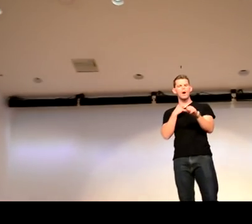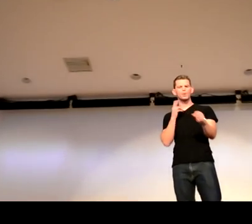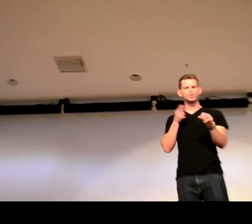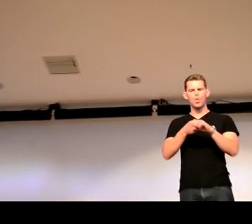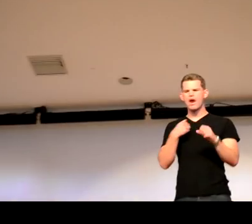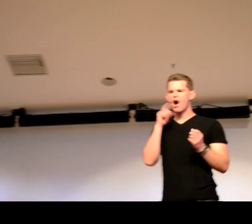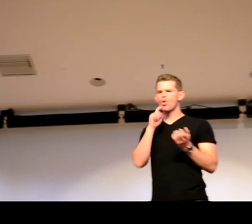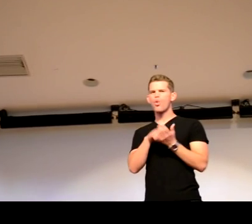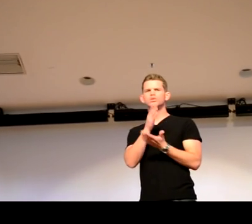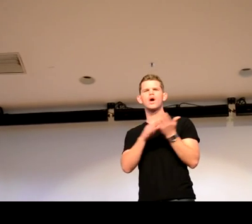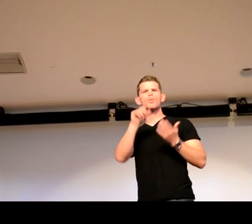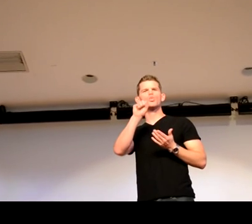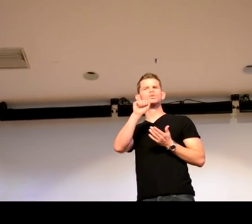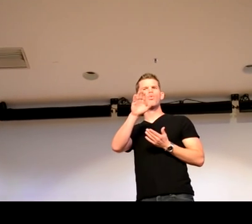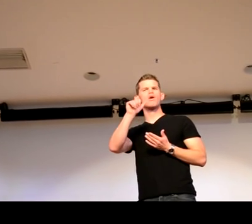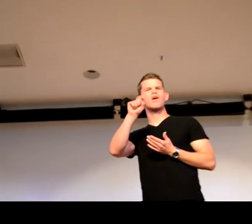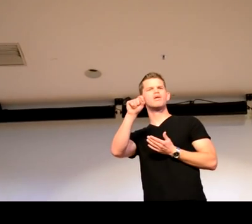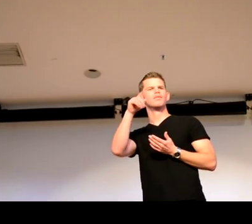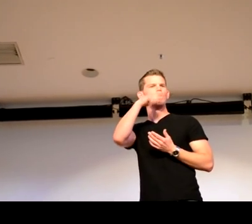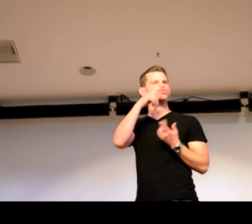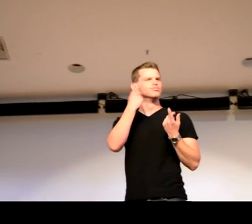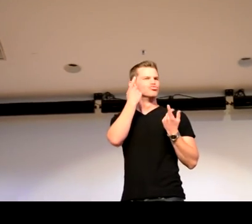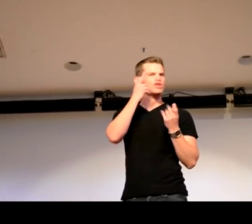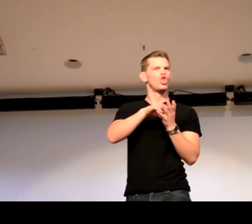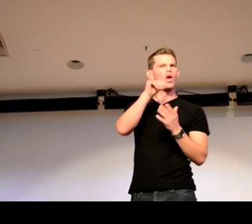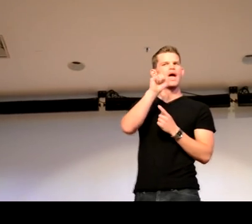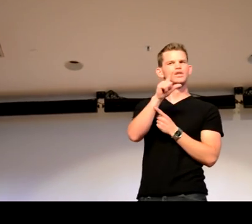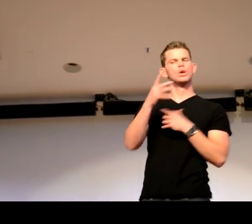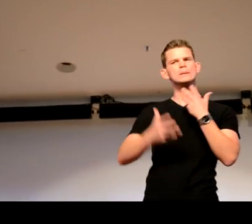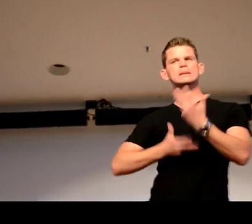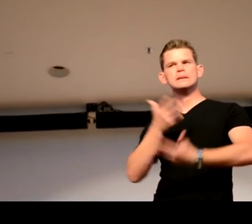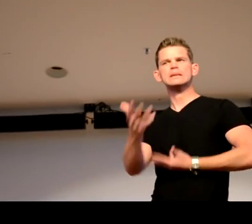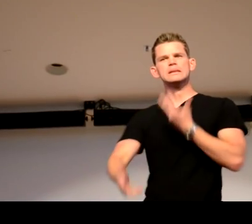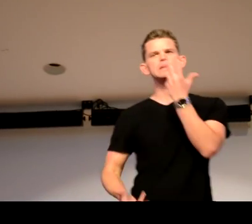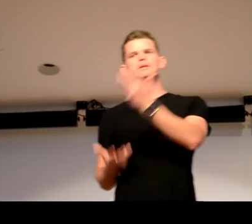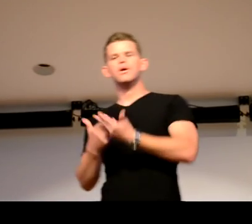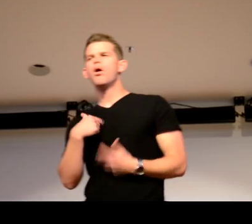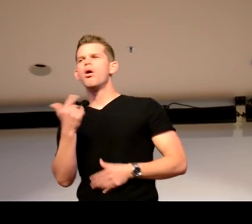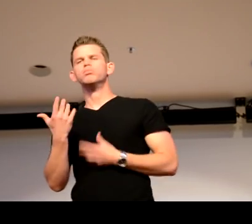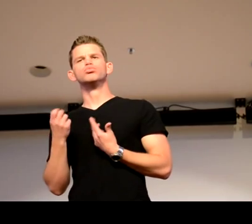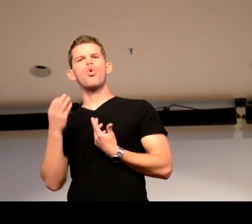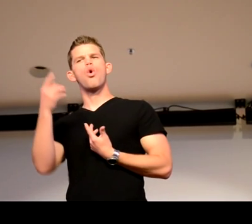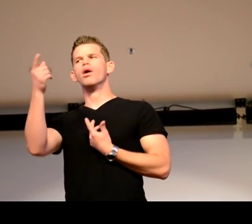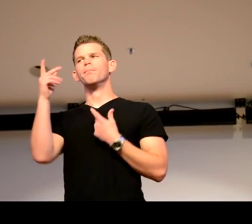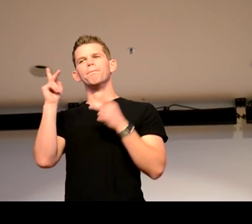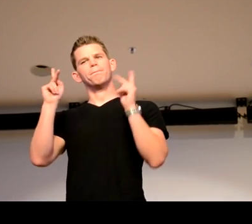well the first time when I came on board I noticed that the hearing cast members who were just learning ASL they were still pretty new